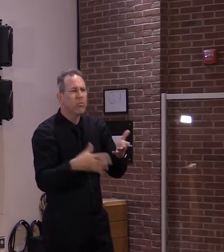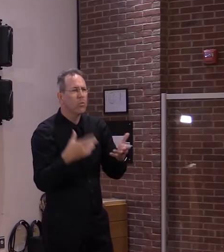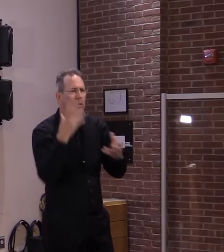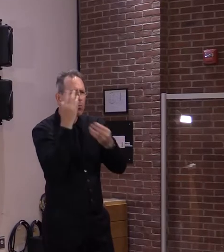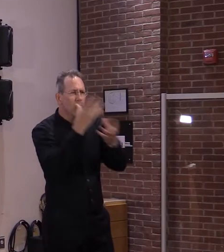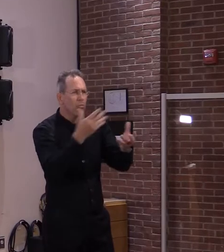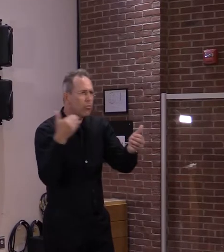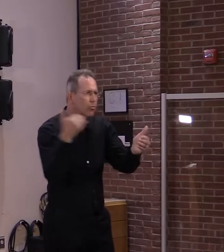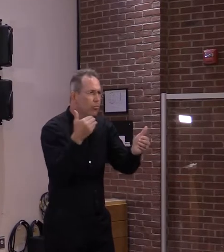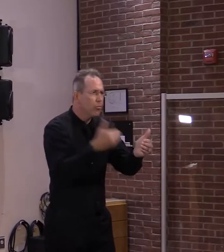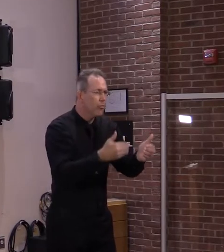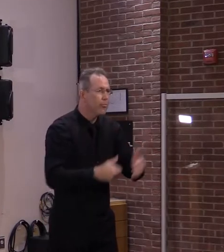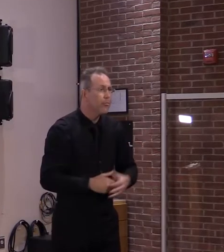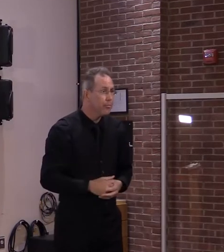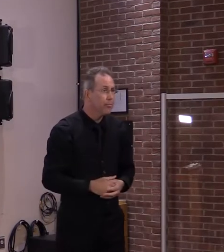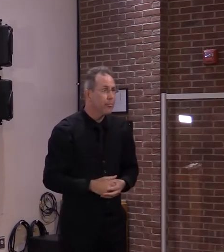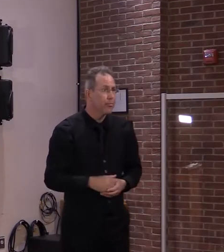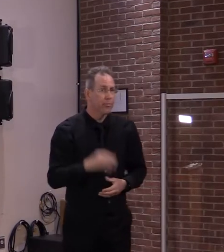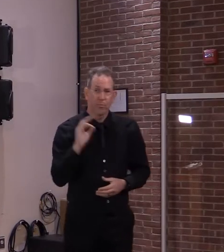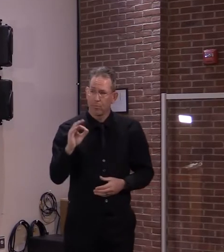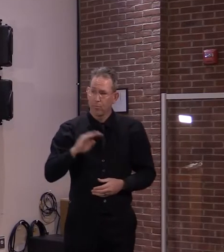All right, thank you so much.